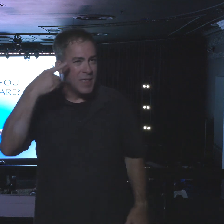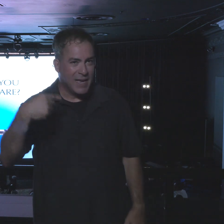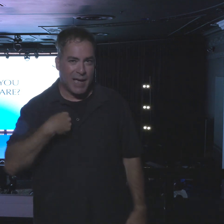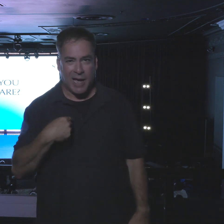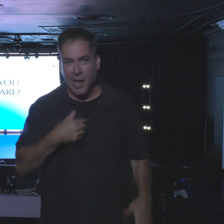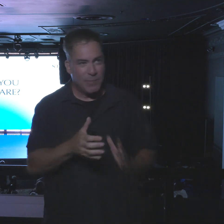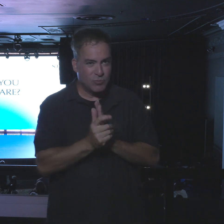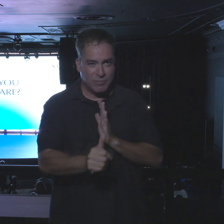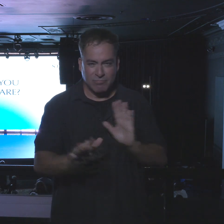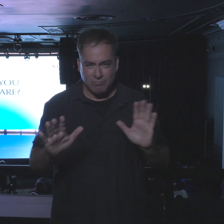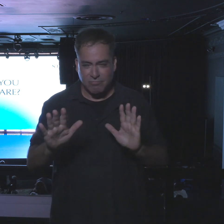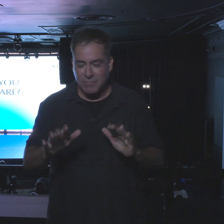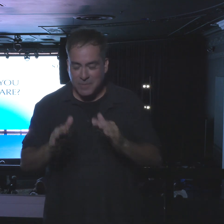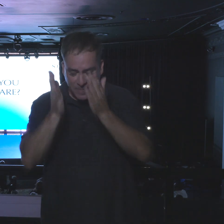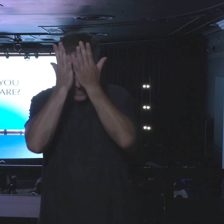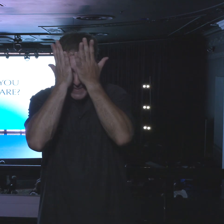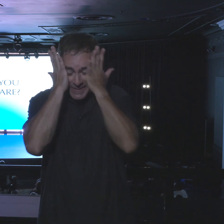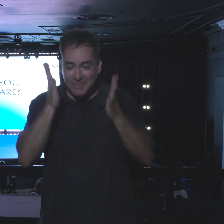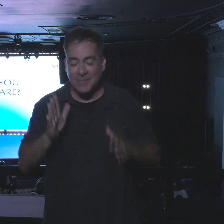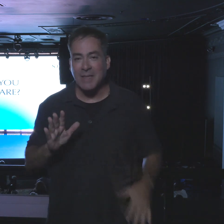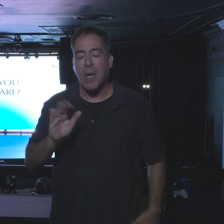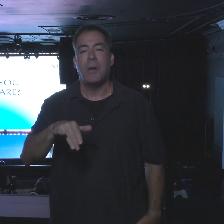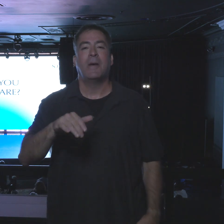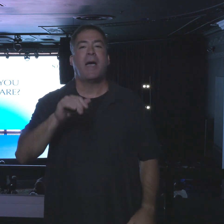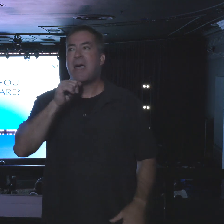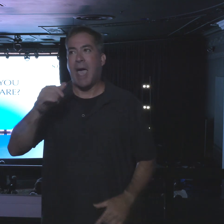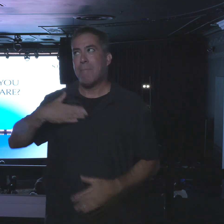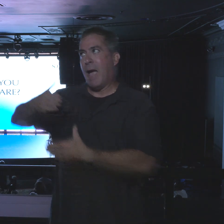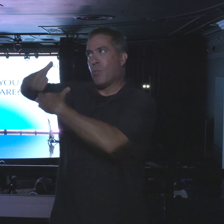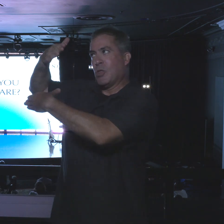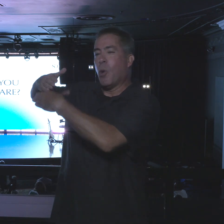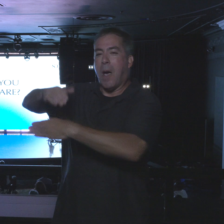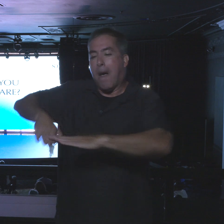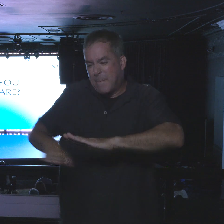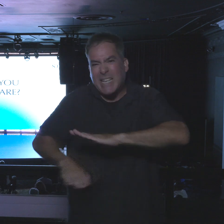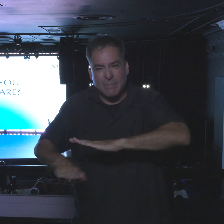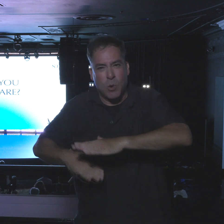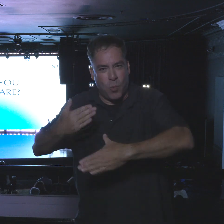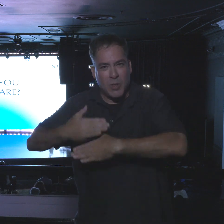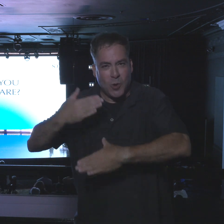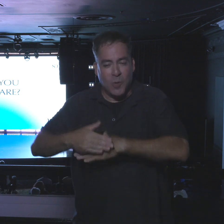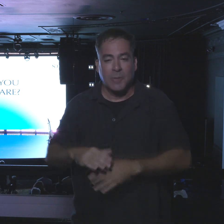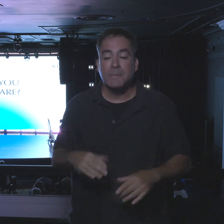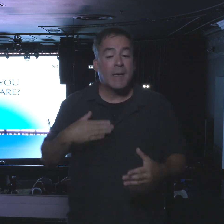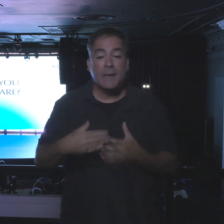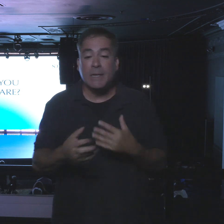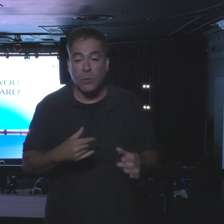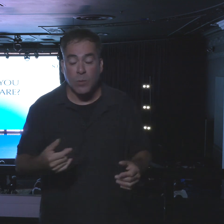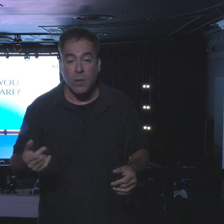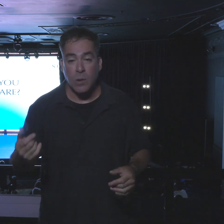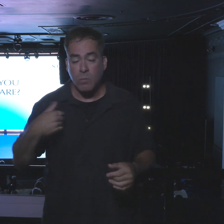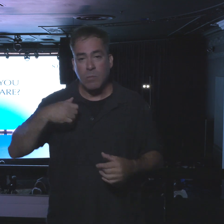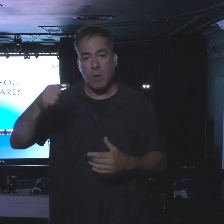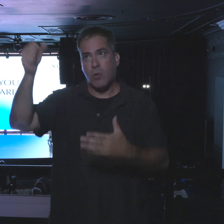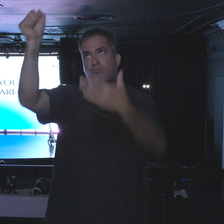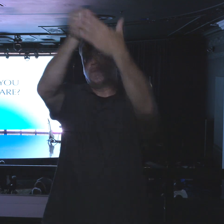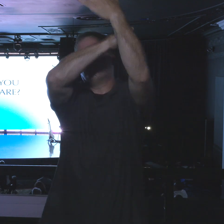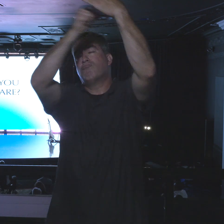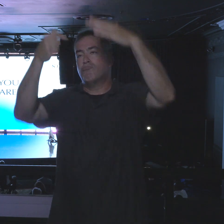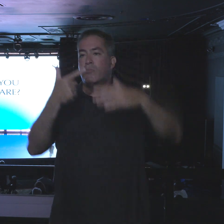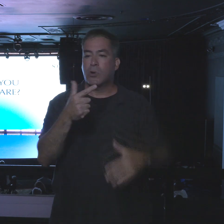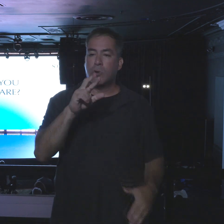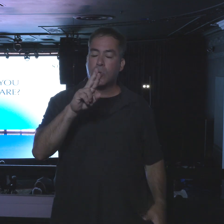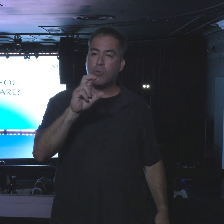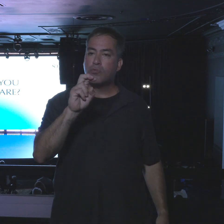I, it's the basement window, okay. Got to get it fixed. So anyway, we get it grouted. Few months